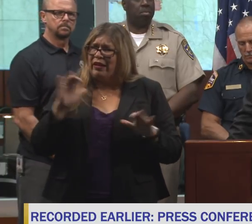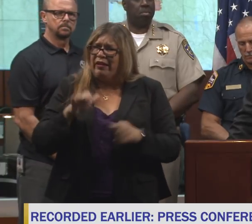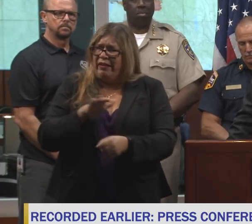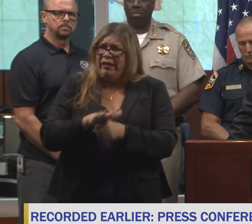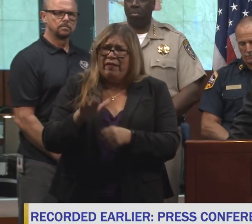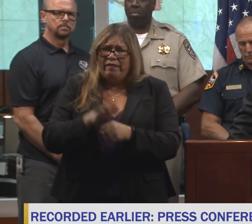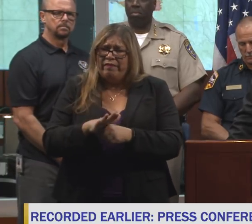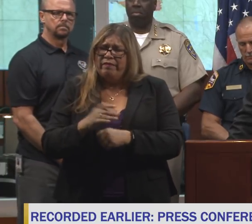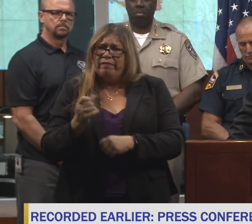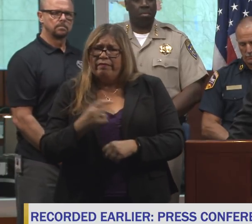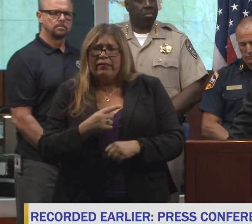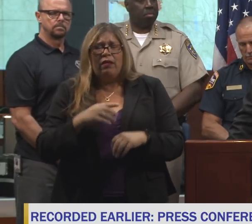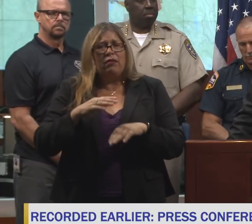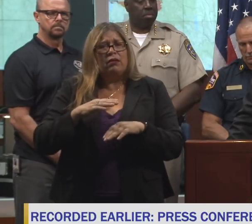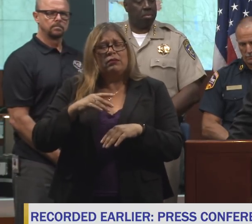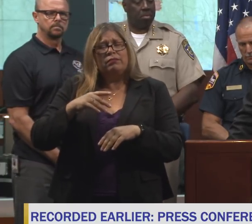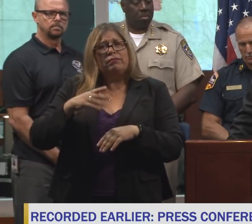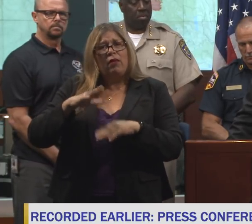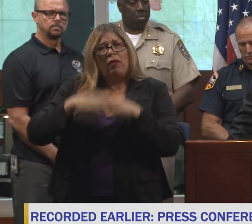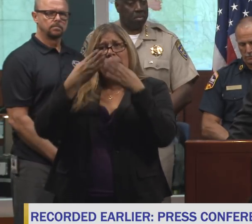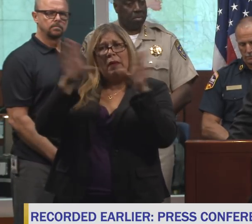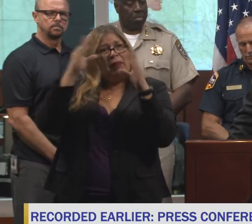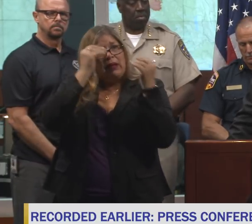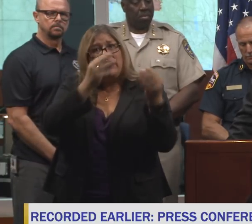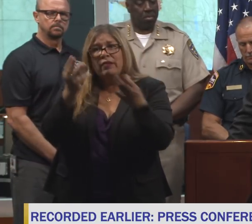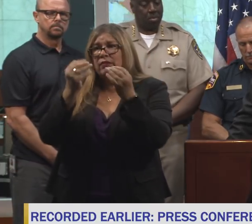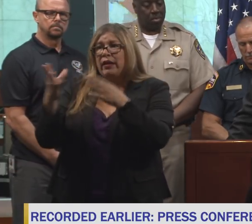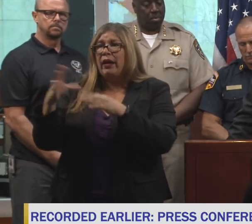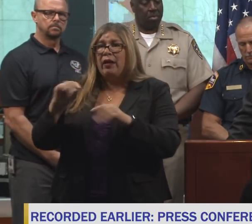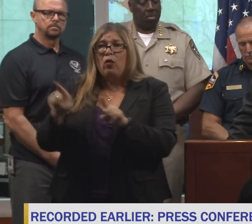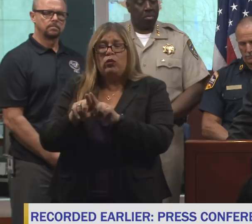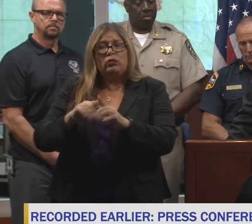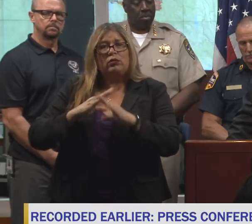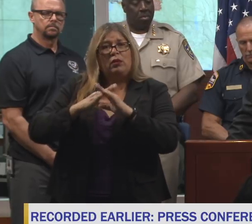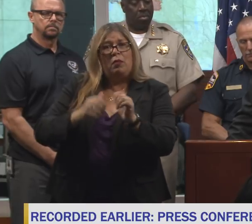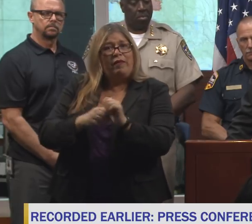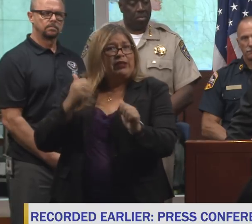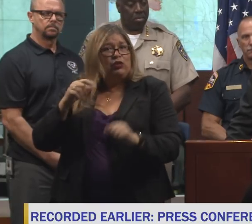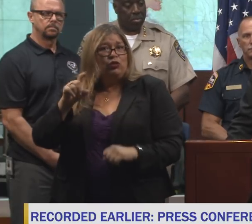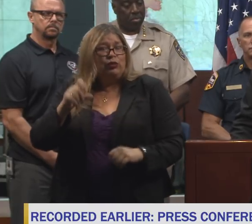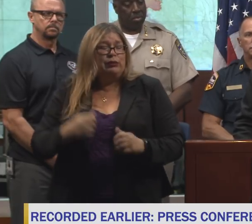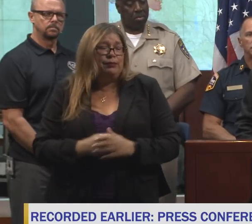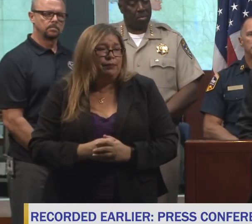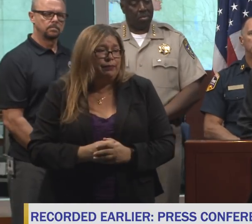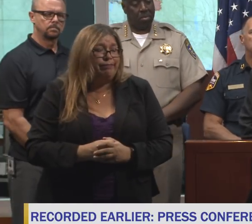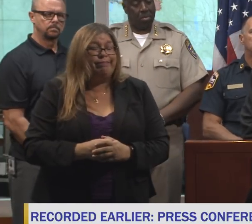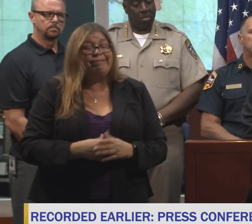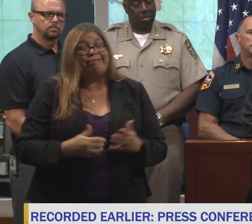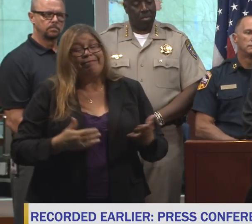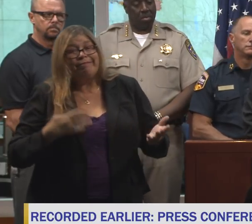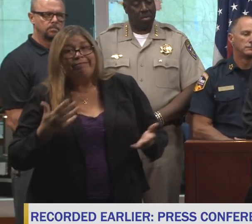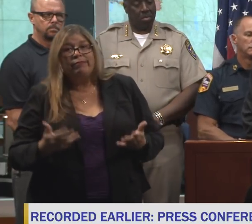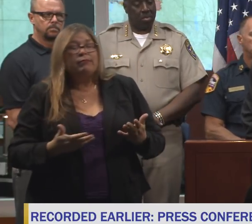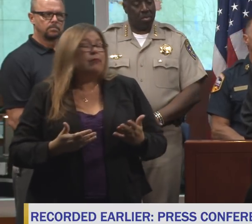on the public notification side and on the prevention side? That, you know,